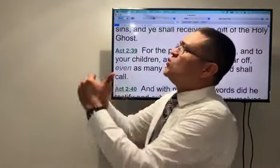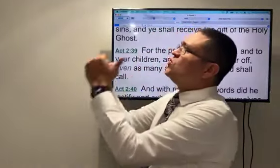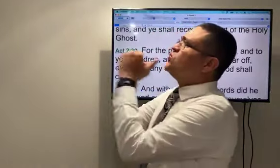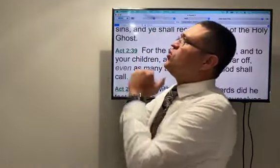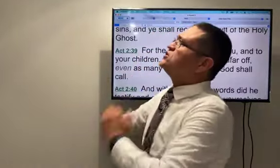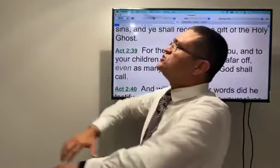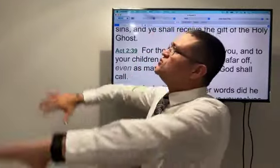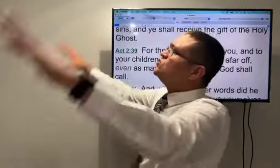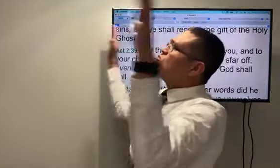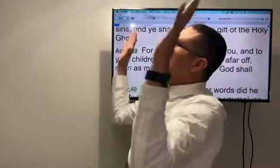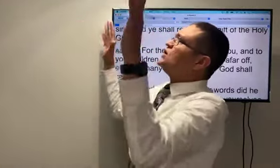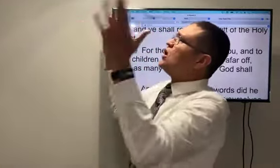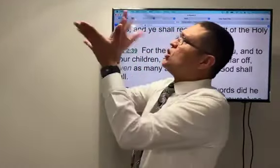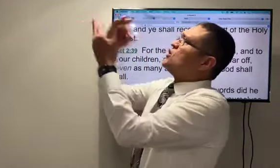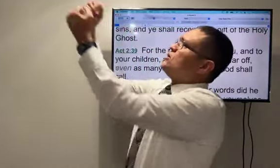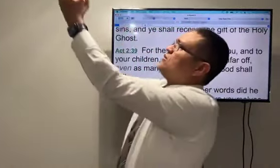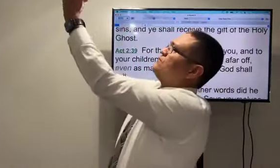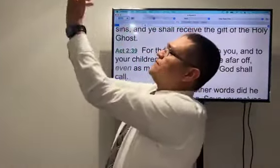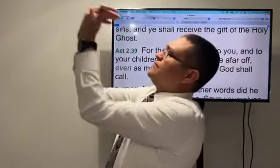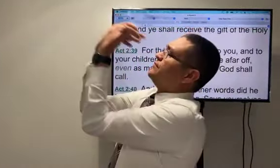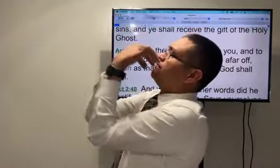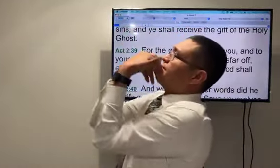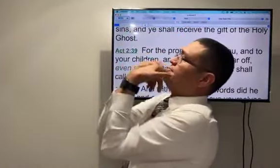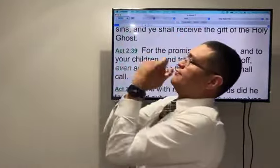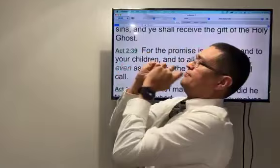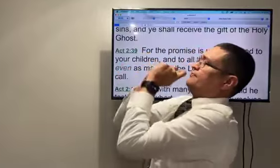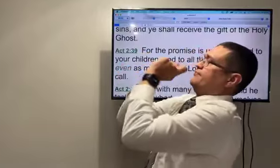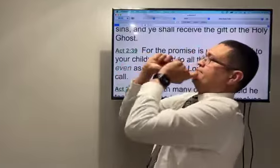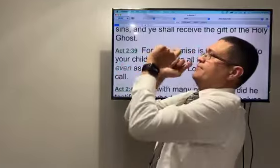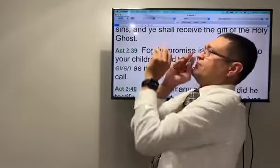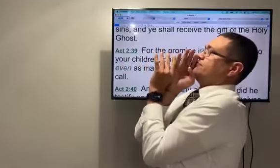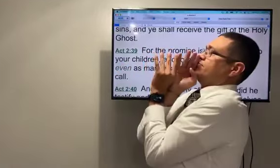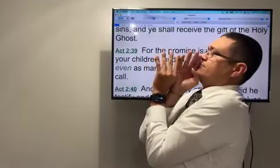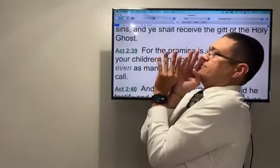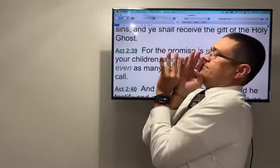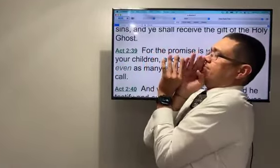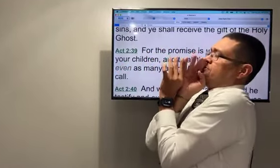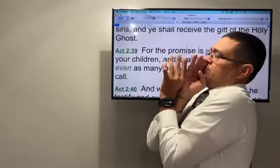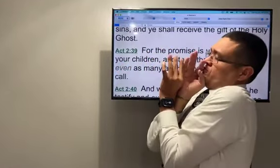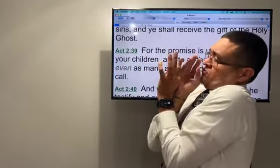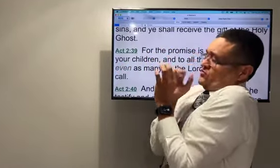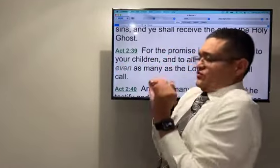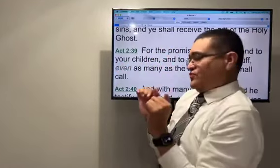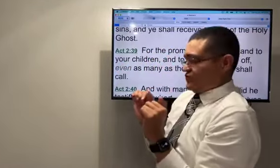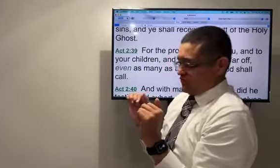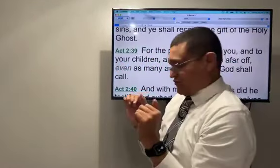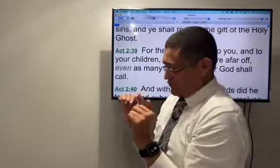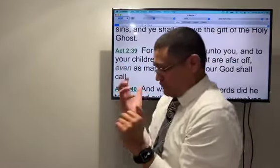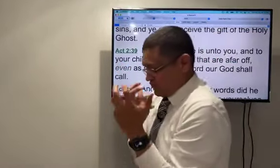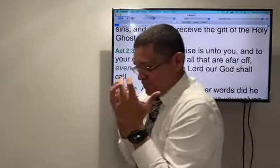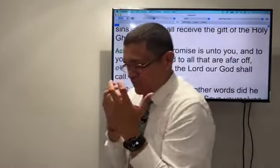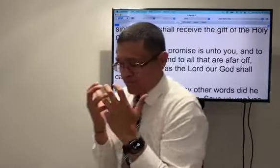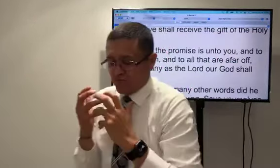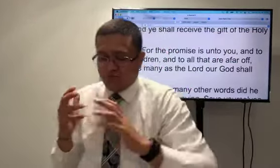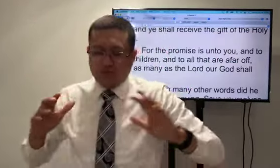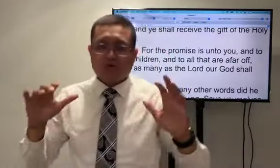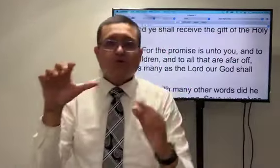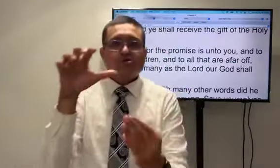but Jesus knows my heart that it's a true worship and I begin to worship him and I speak in tongues and it is